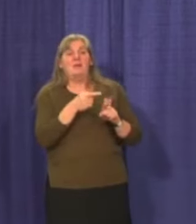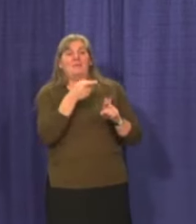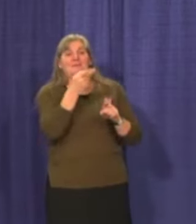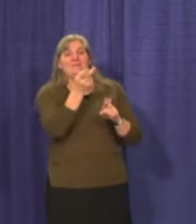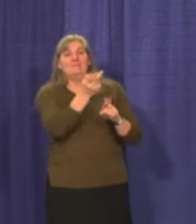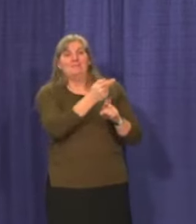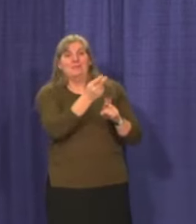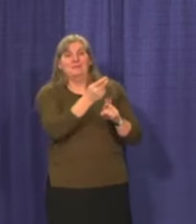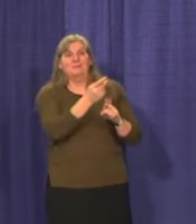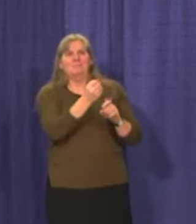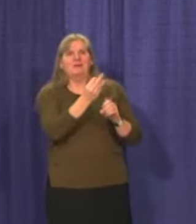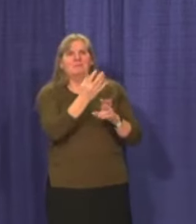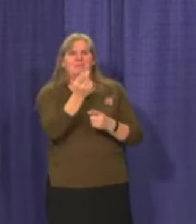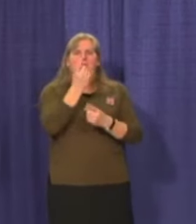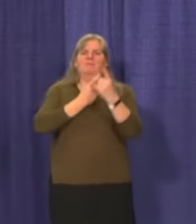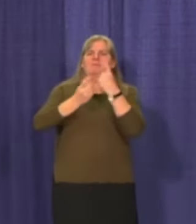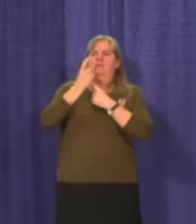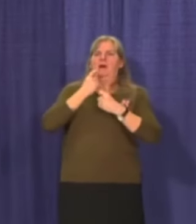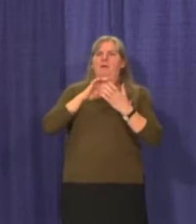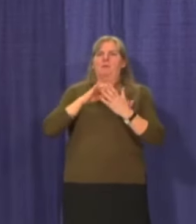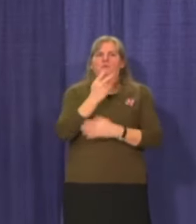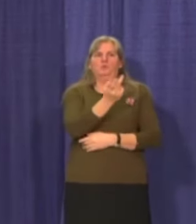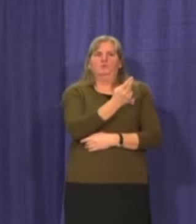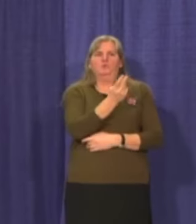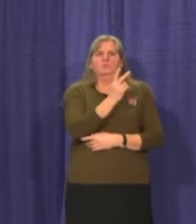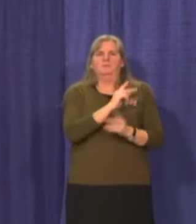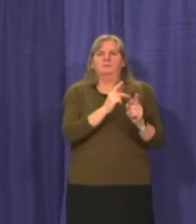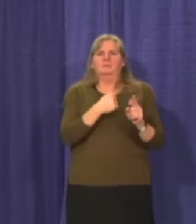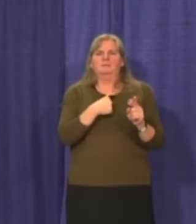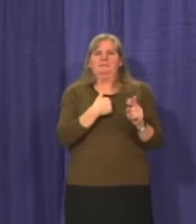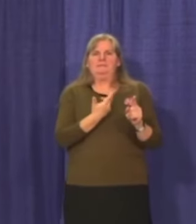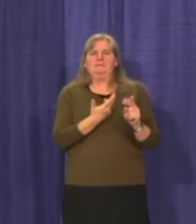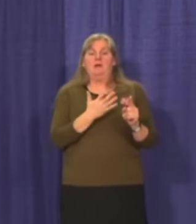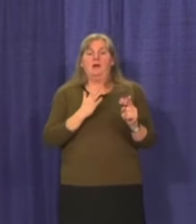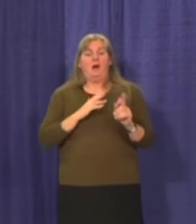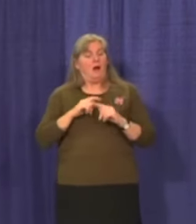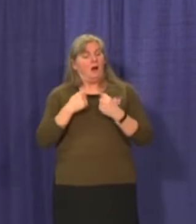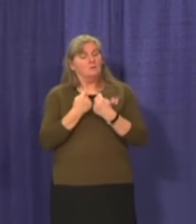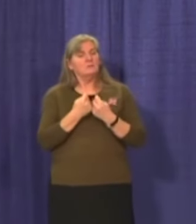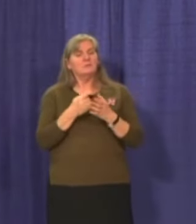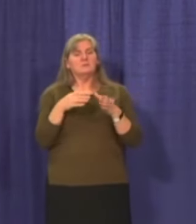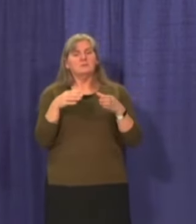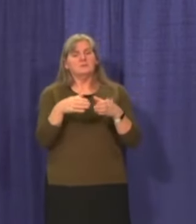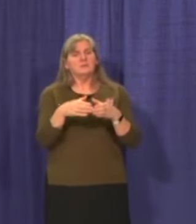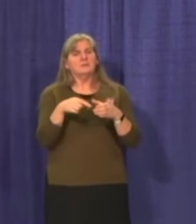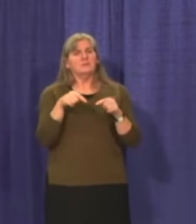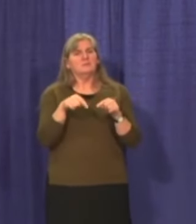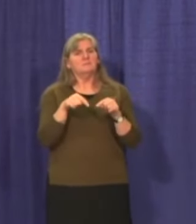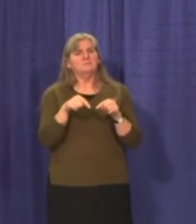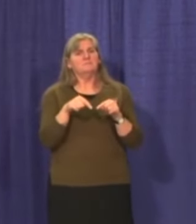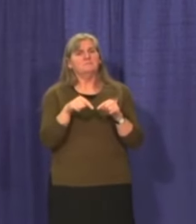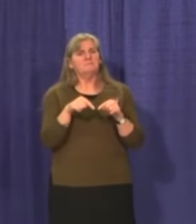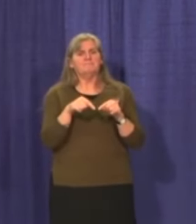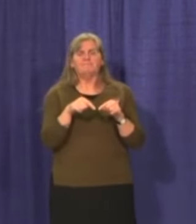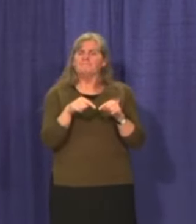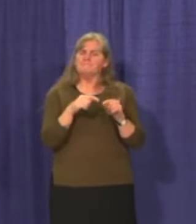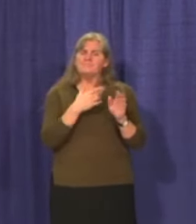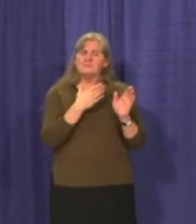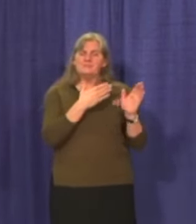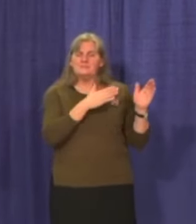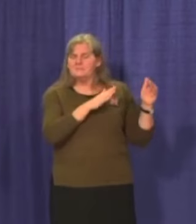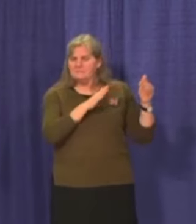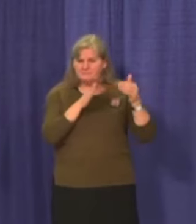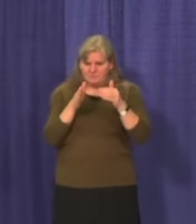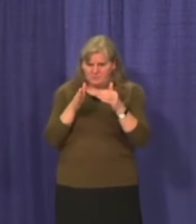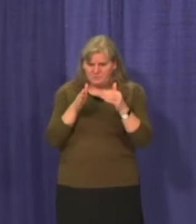you know, I've been asked a lot of questions about this couple. Like our team has just put its focus back on